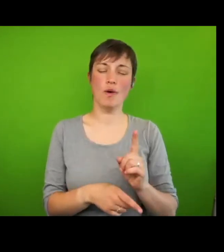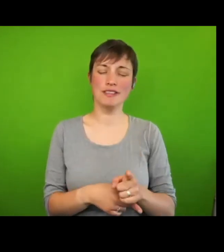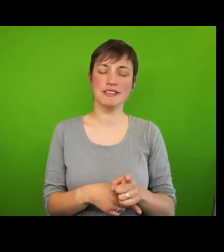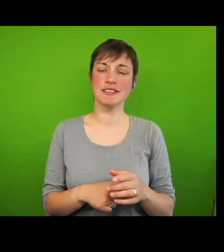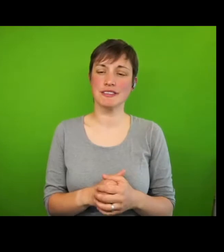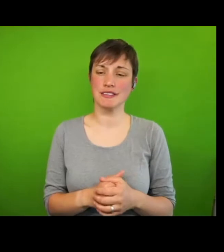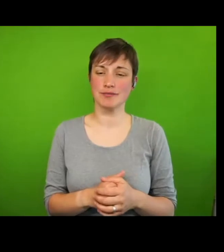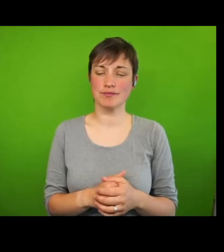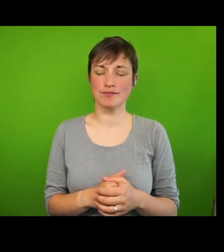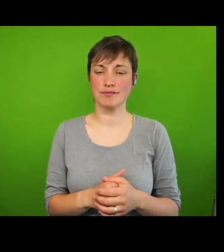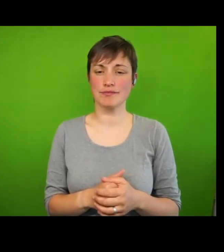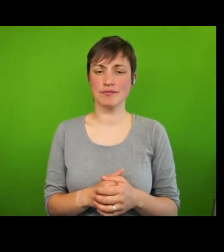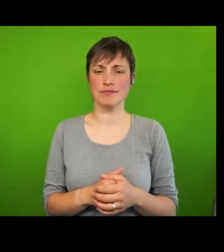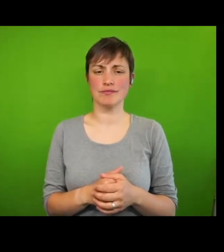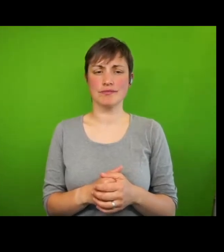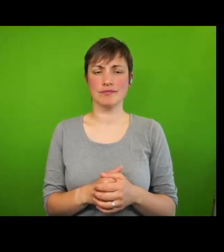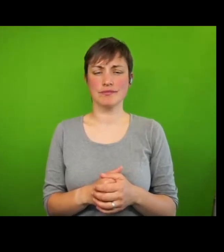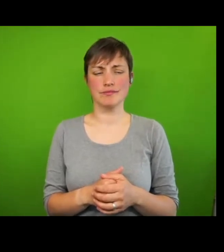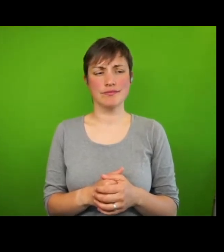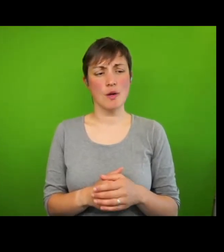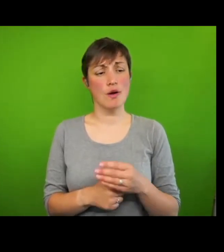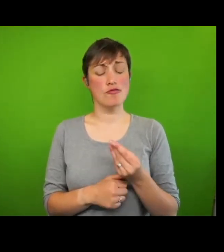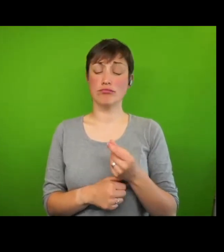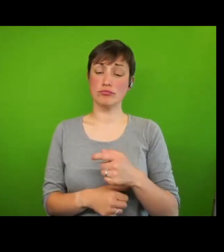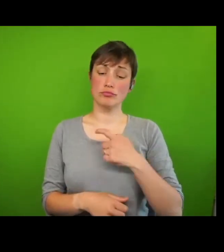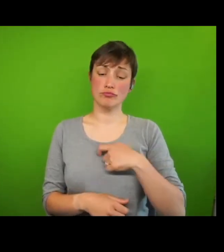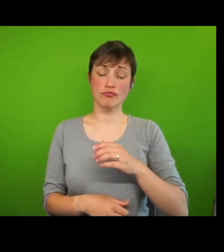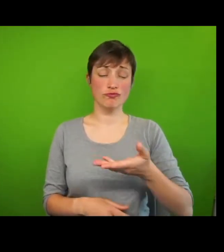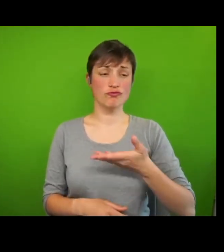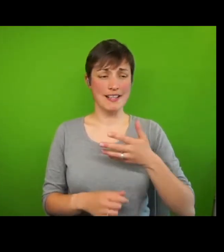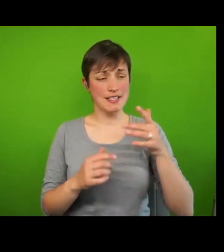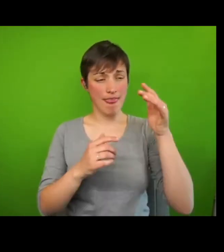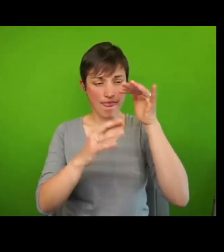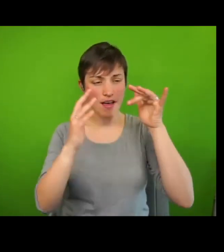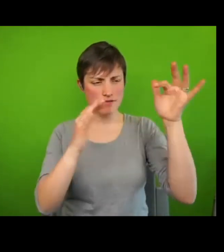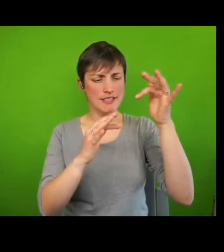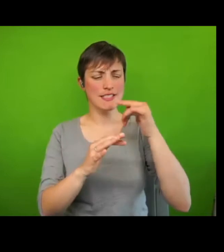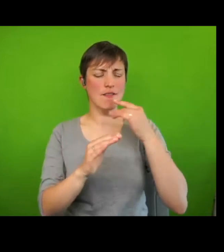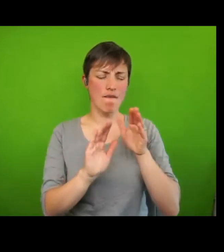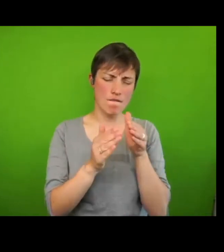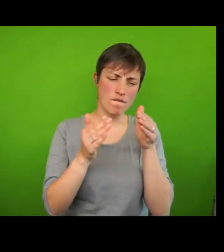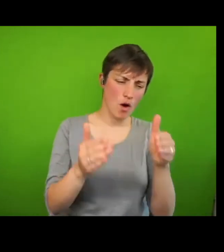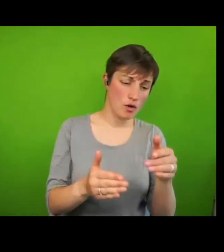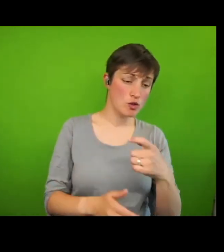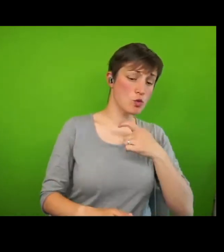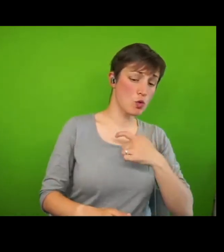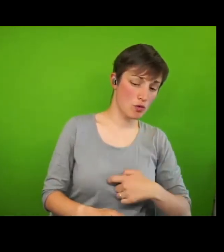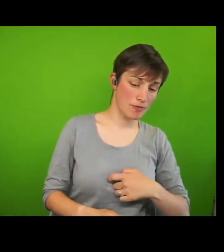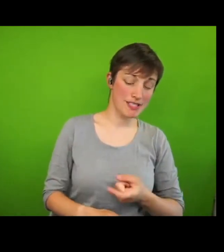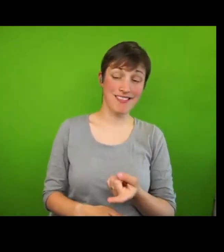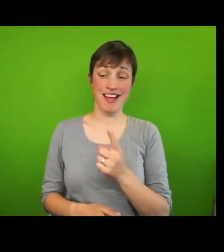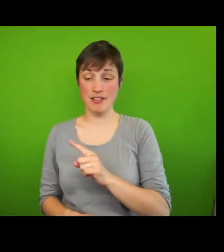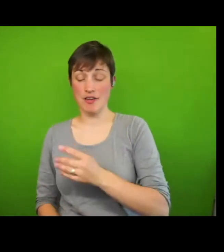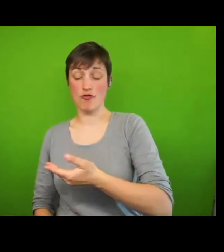human rights theorists that we should be placing as much emphasis on the human as on the rights in human